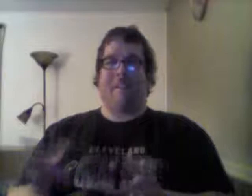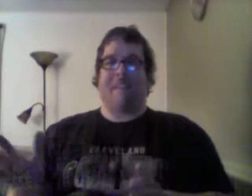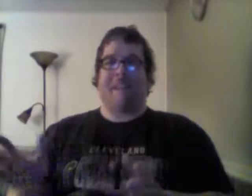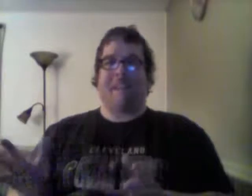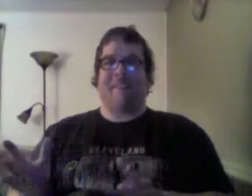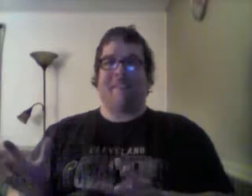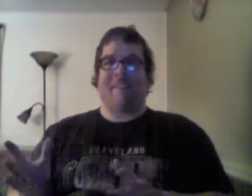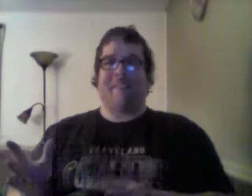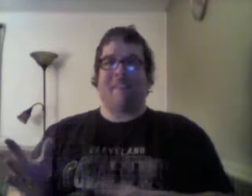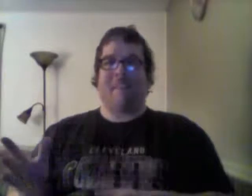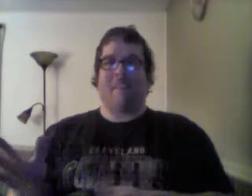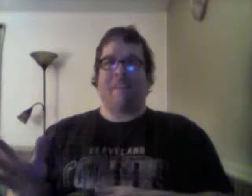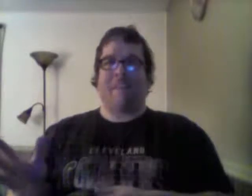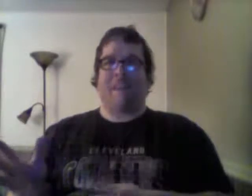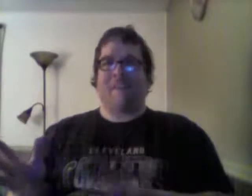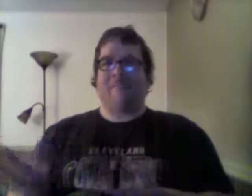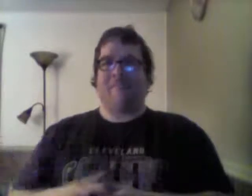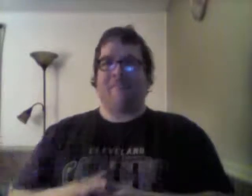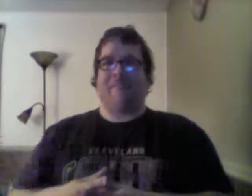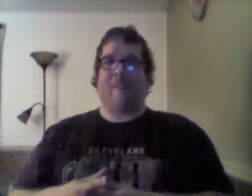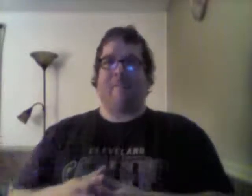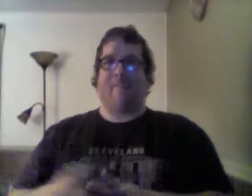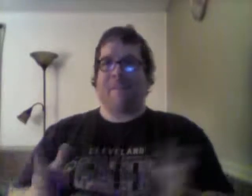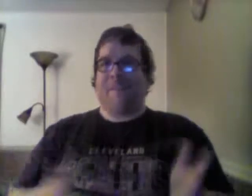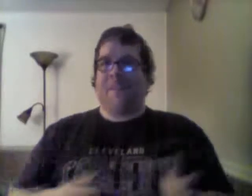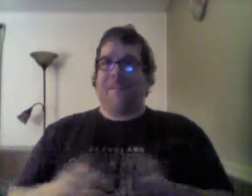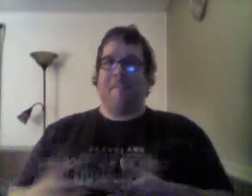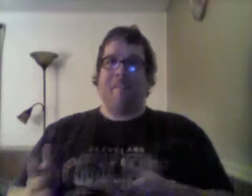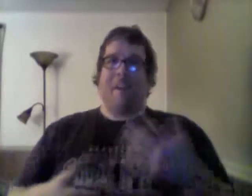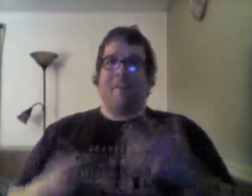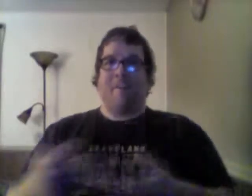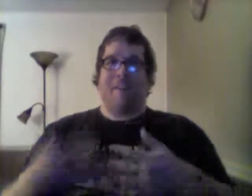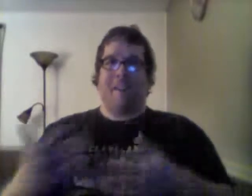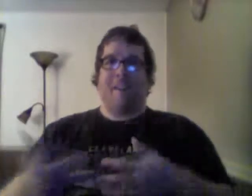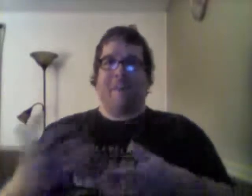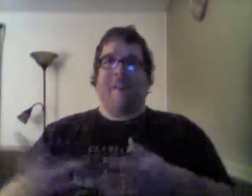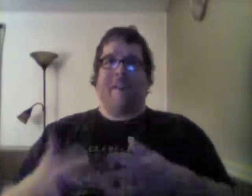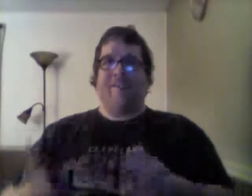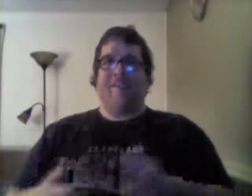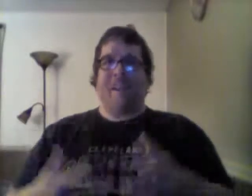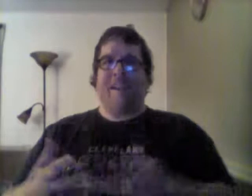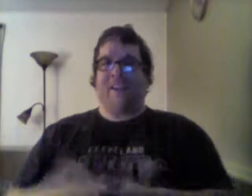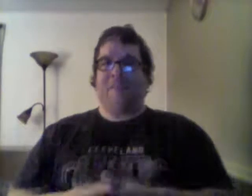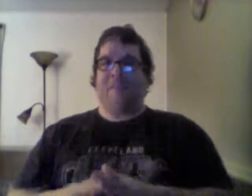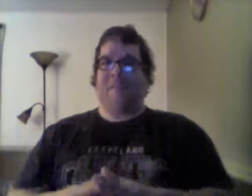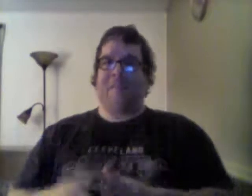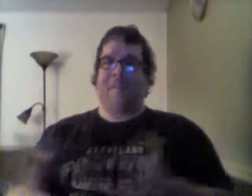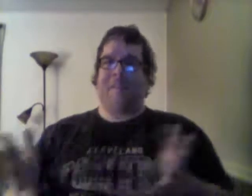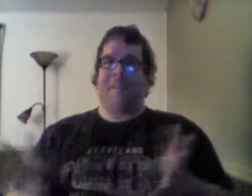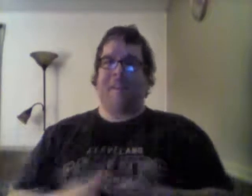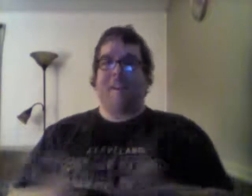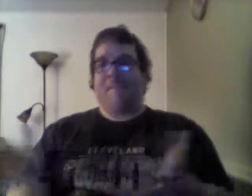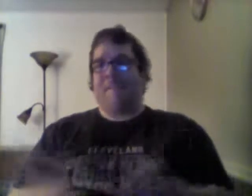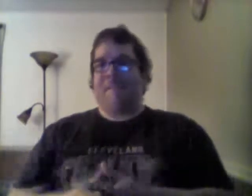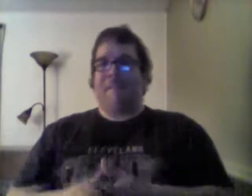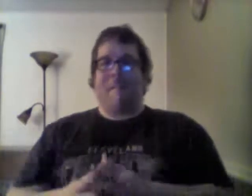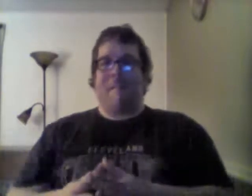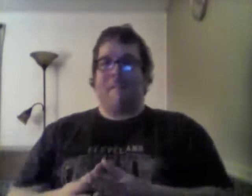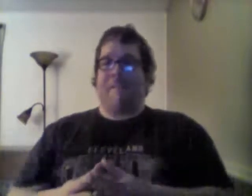Obviously I hated stuff. The only one I did hate was viral. But, you know, 94 got back on track a little bit. So, I'm like, yeah. I want to see